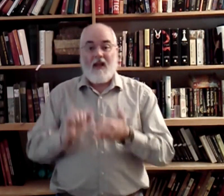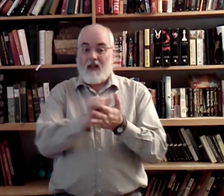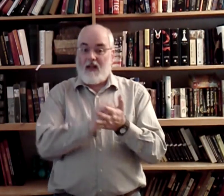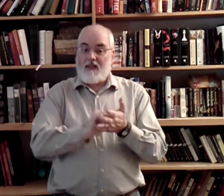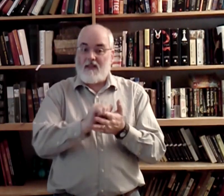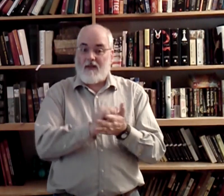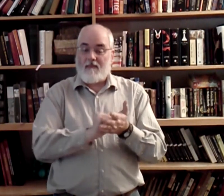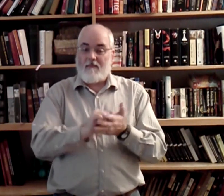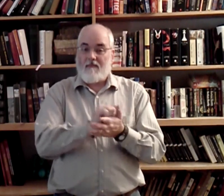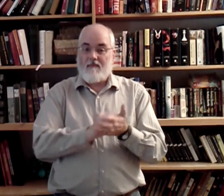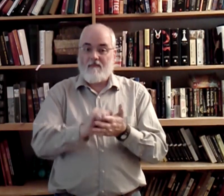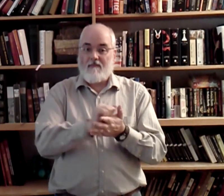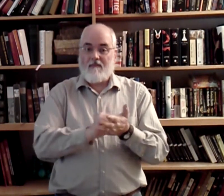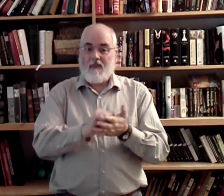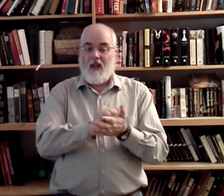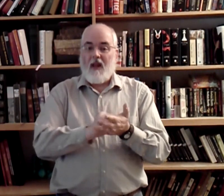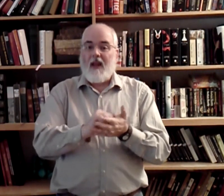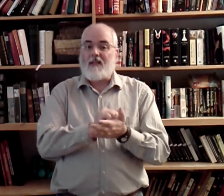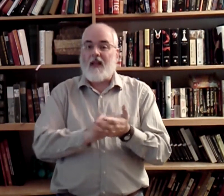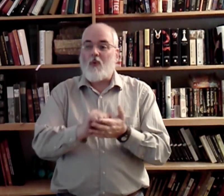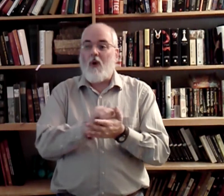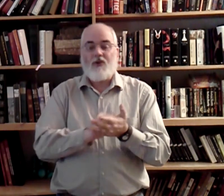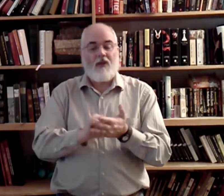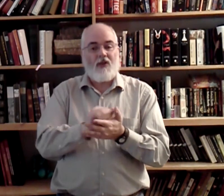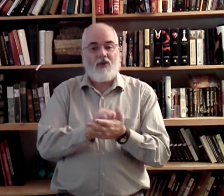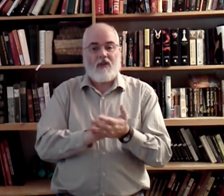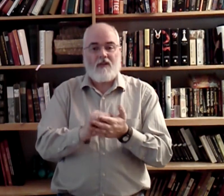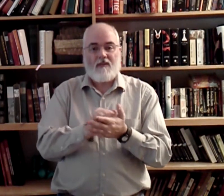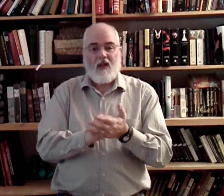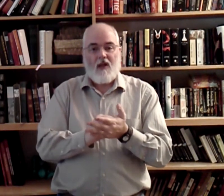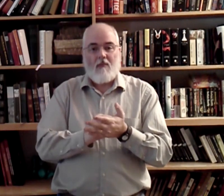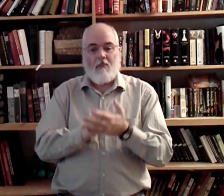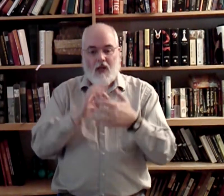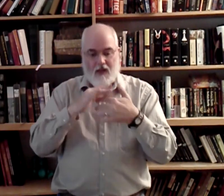Cleansing. It's like you're washing dishes. Blood.